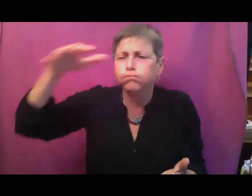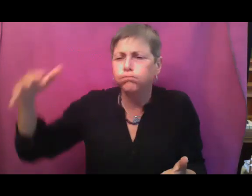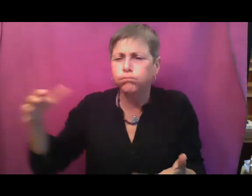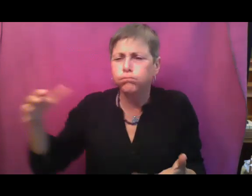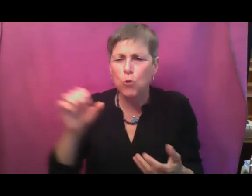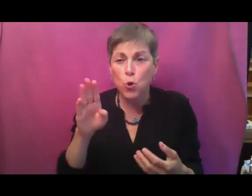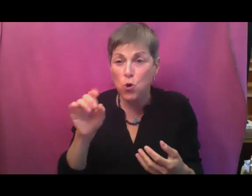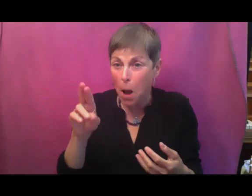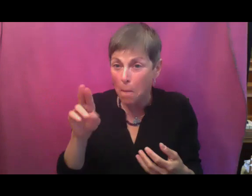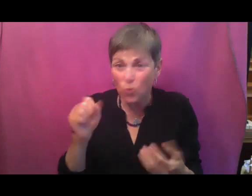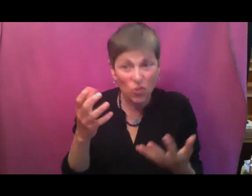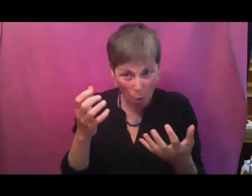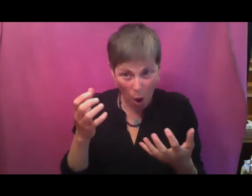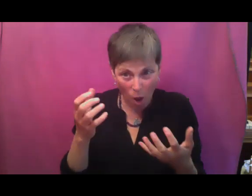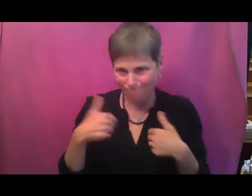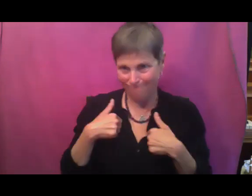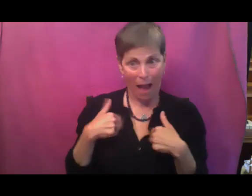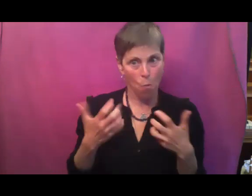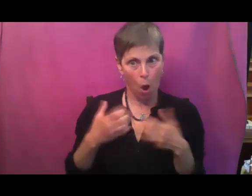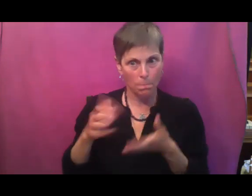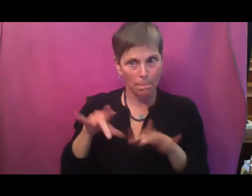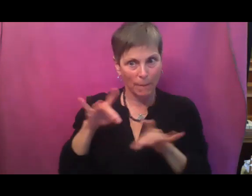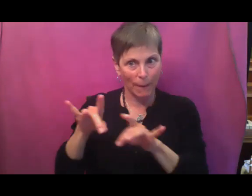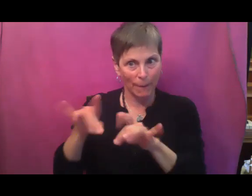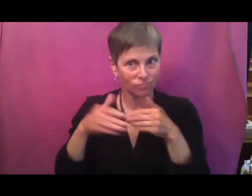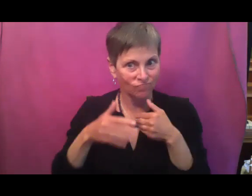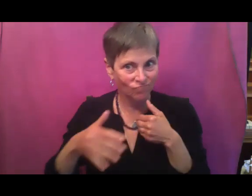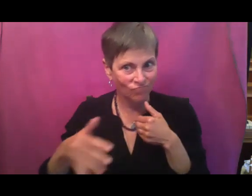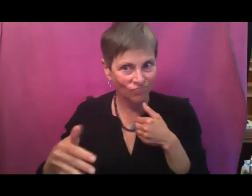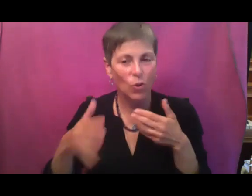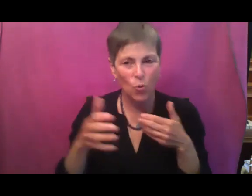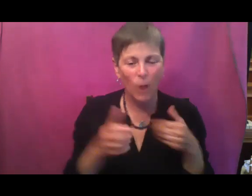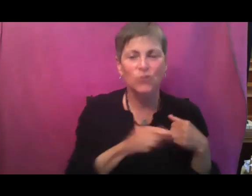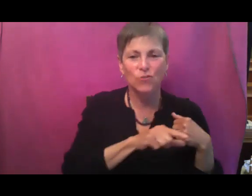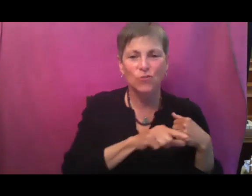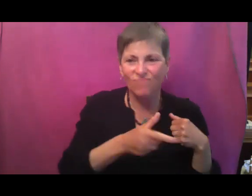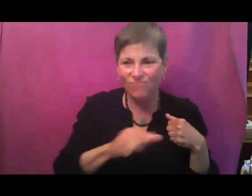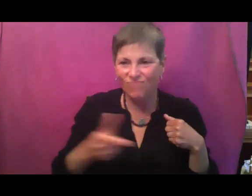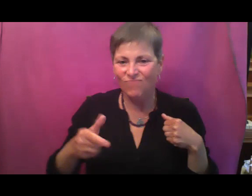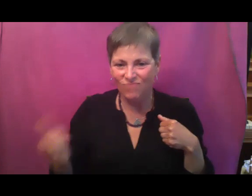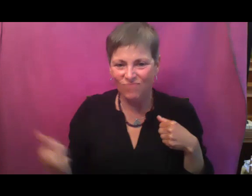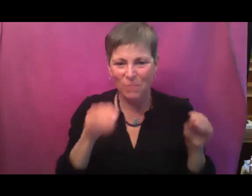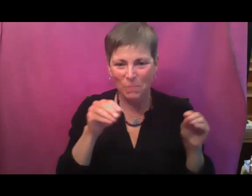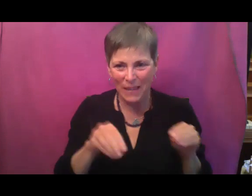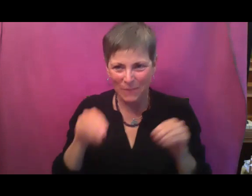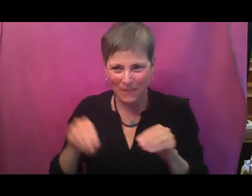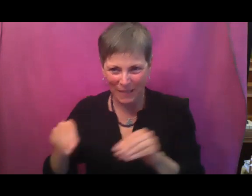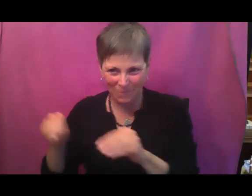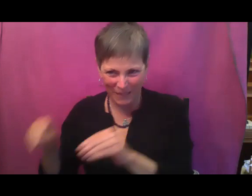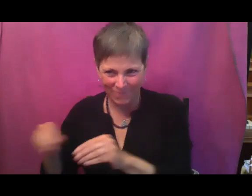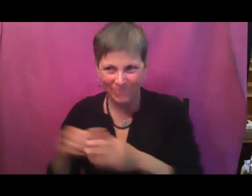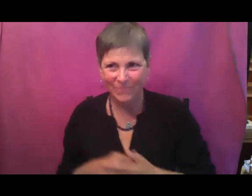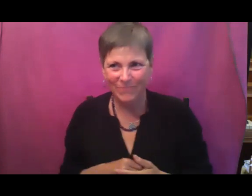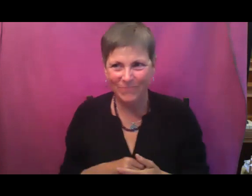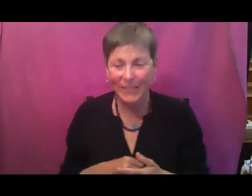on succession sowing cucumbers. We'll unpack that really soon too. And finally, you plan on picking